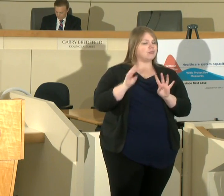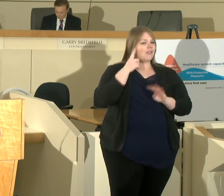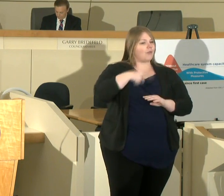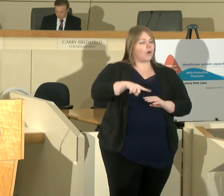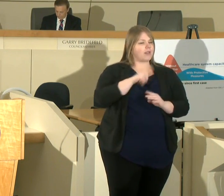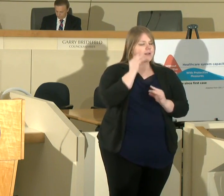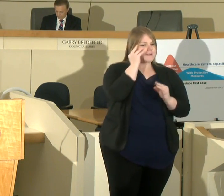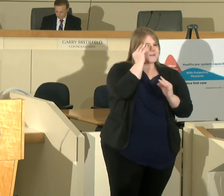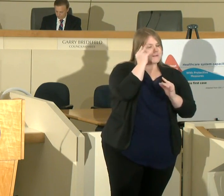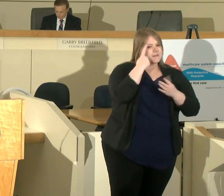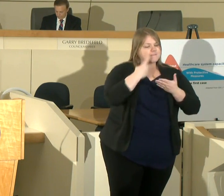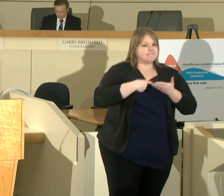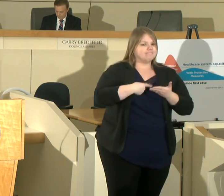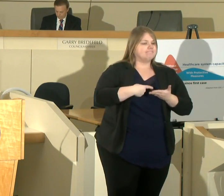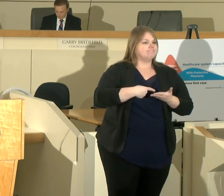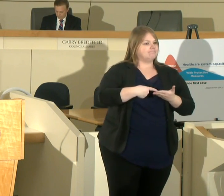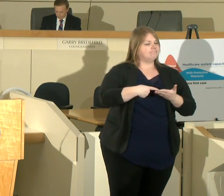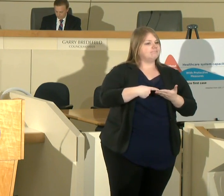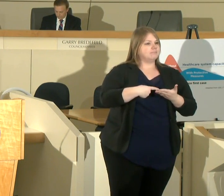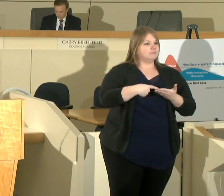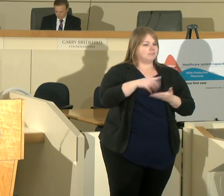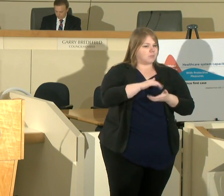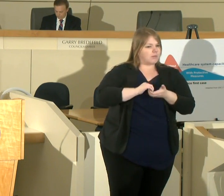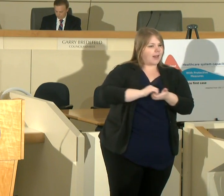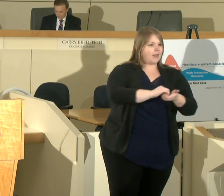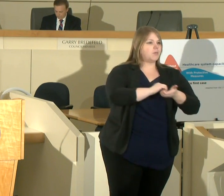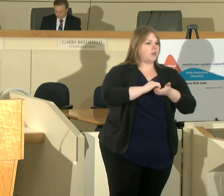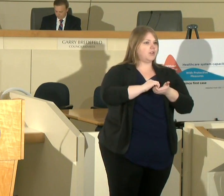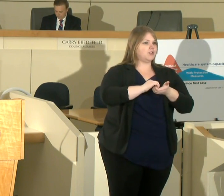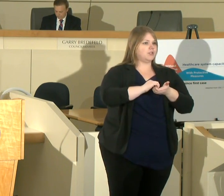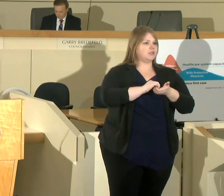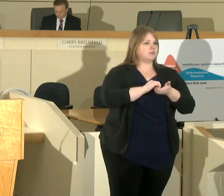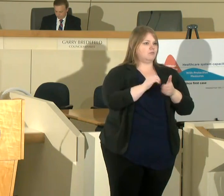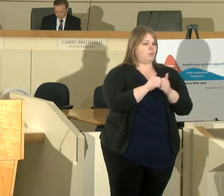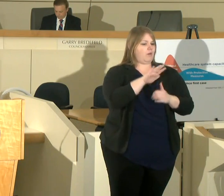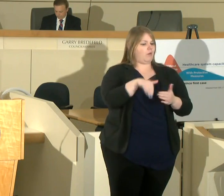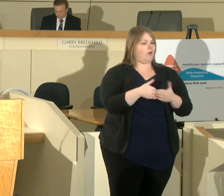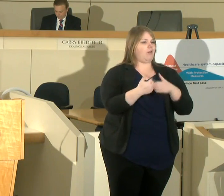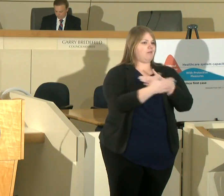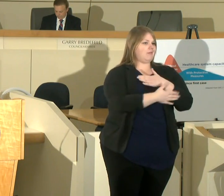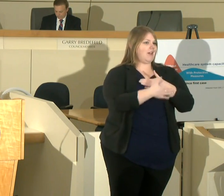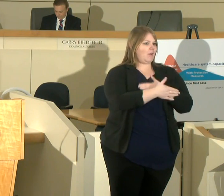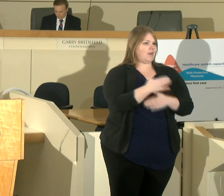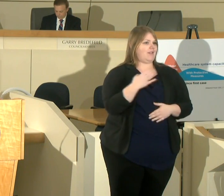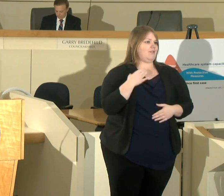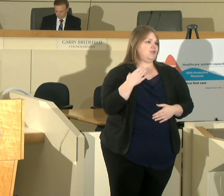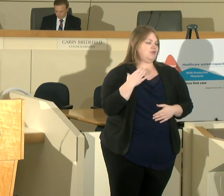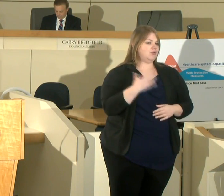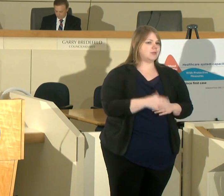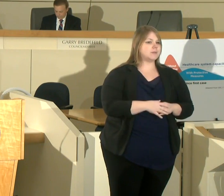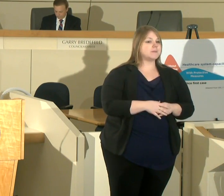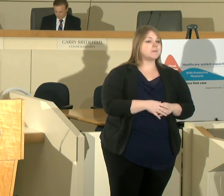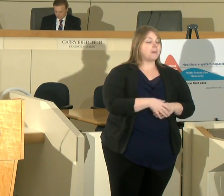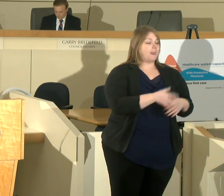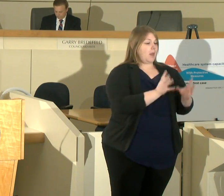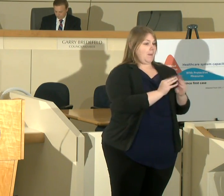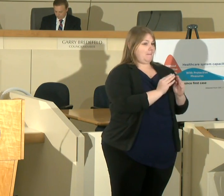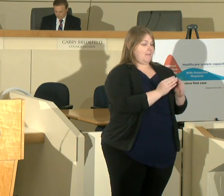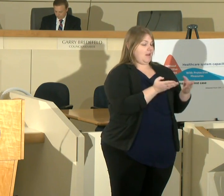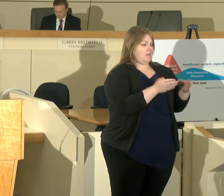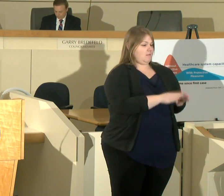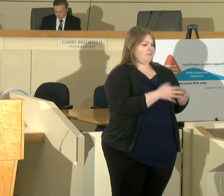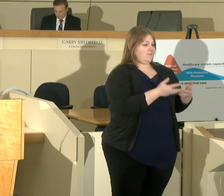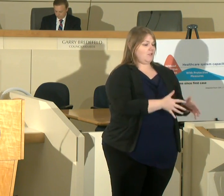discussions and their collaboration with the county officials we just finished a meeting with the county board of